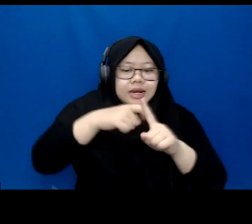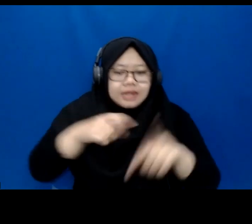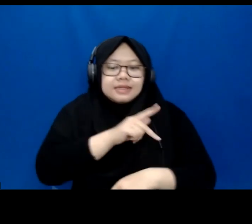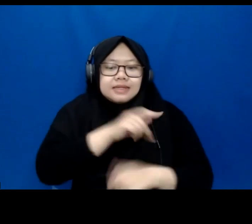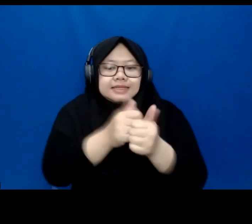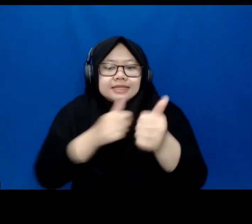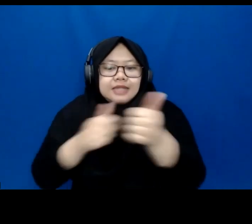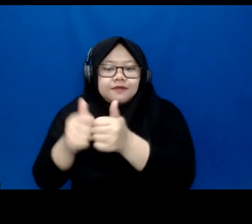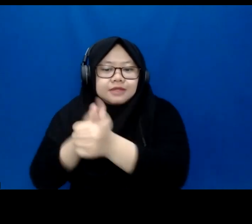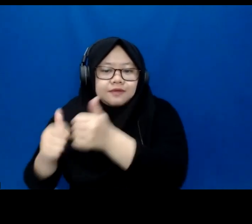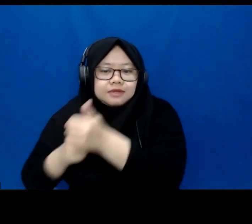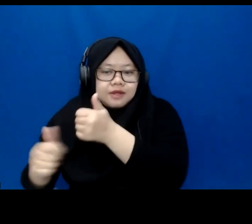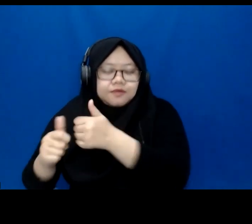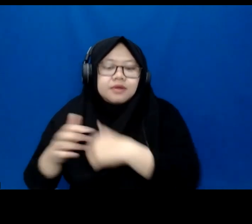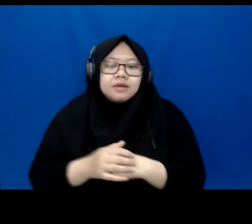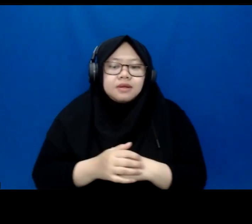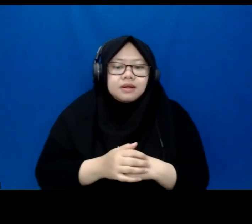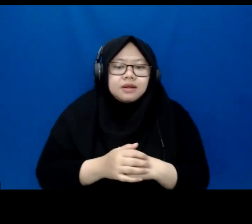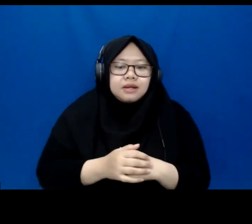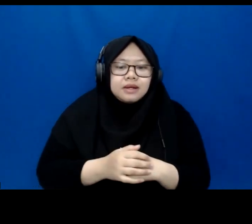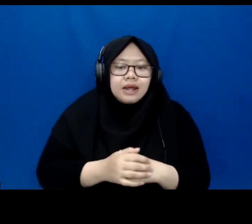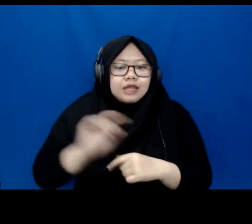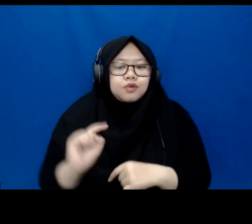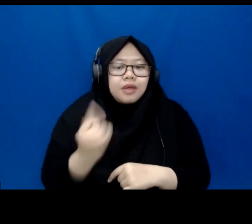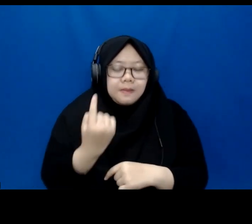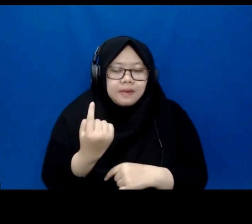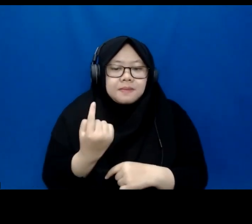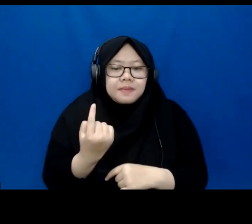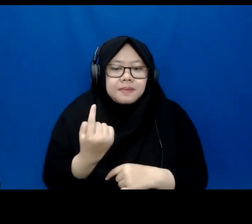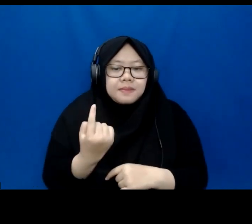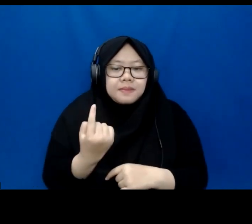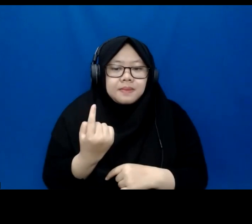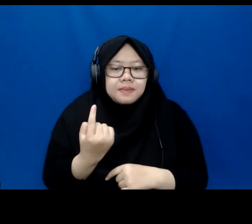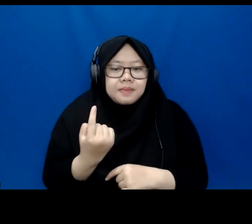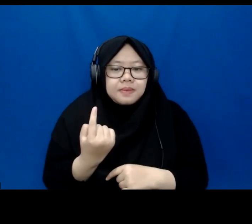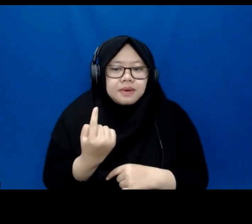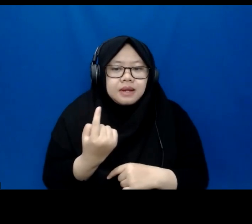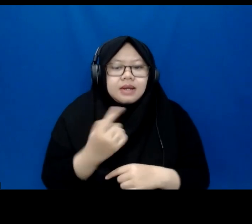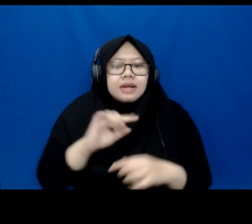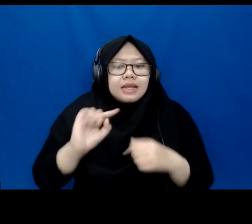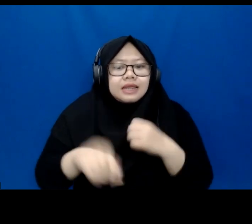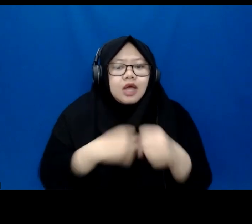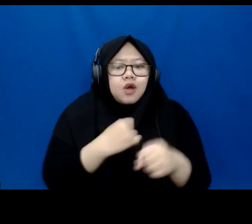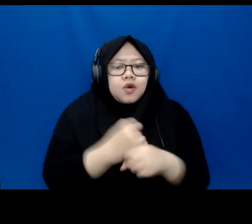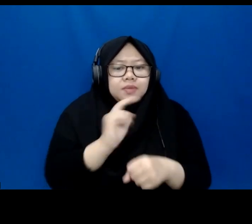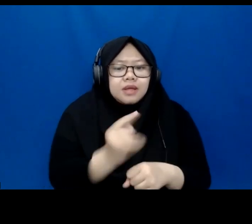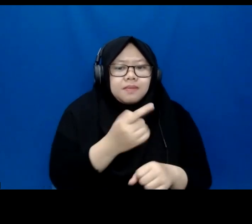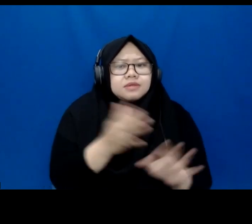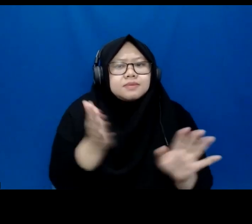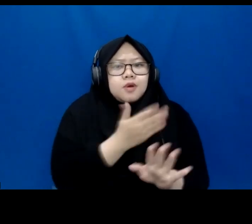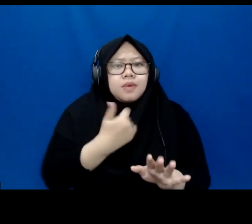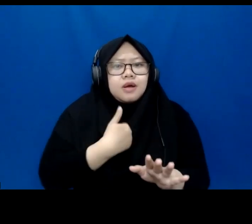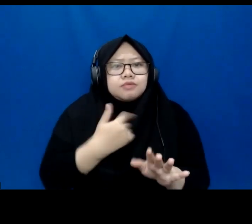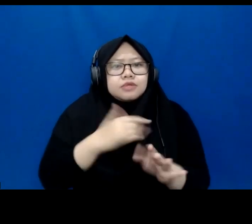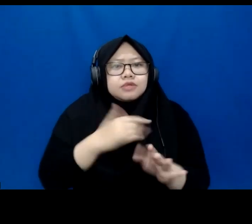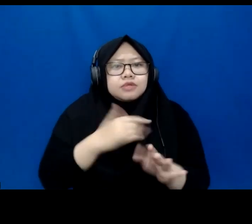that I felt, especially the first few years after my stroke, when I first started going back to